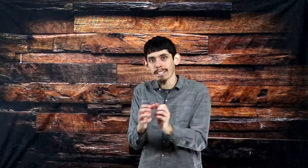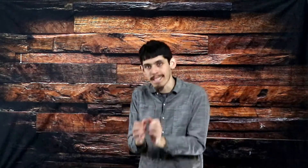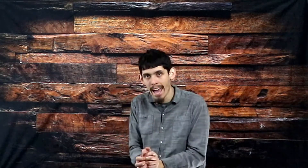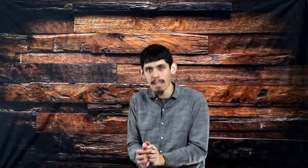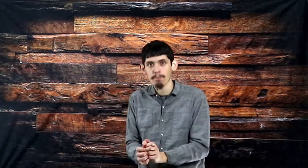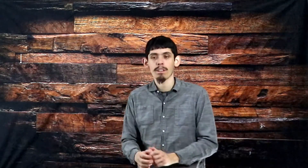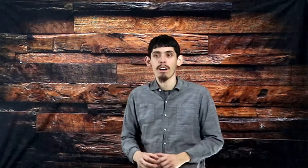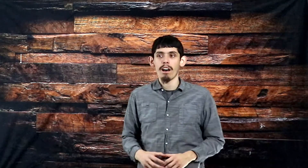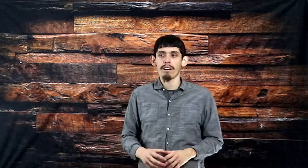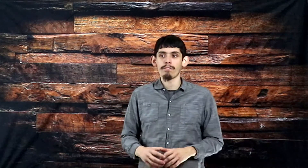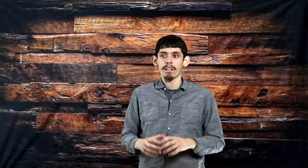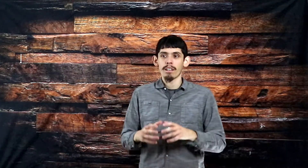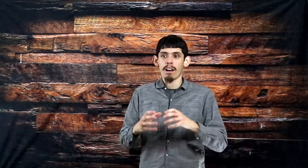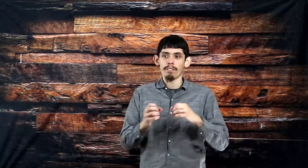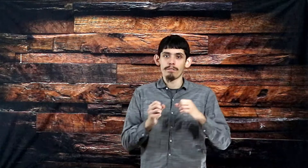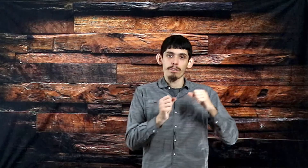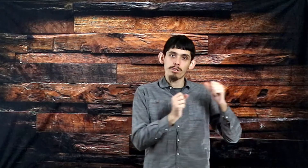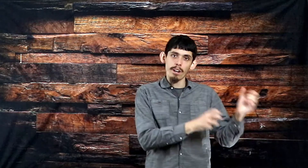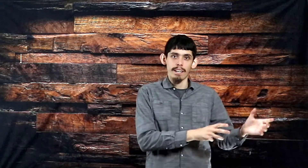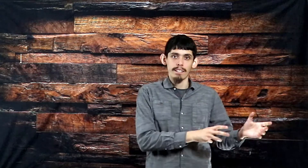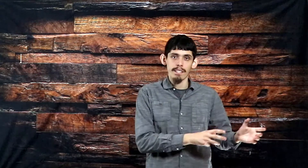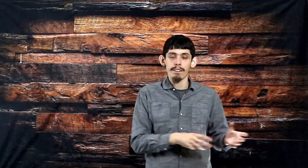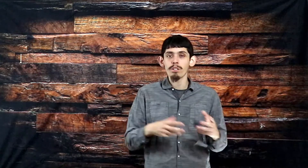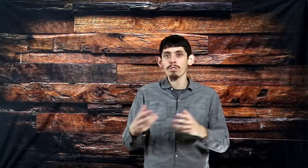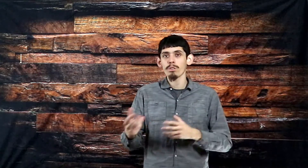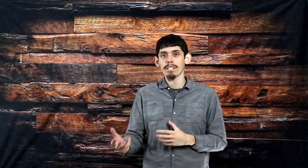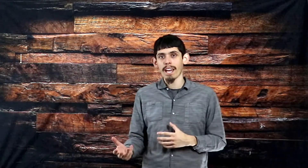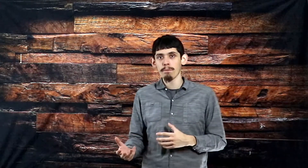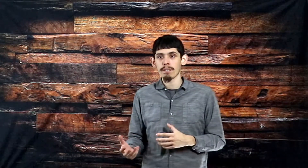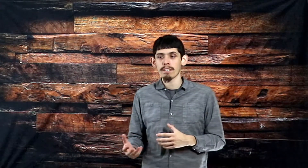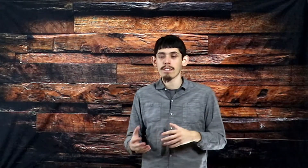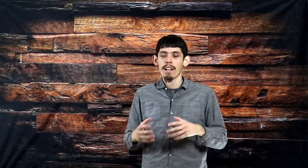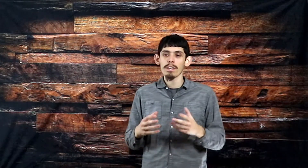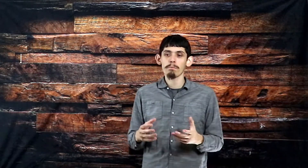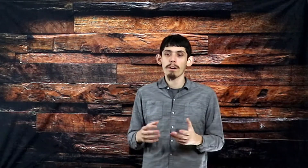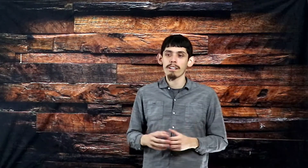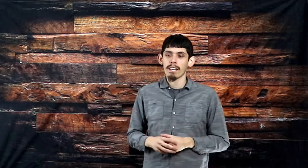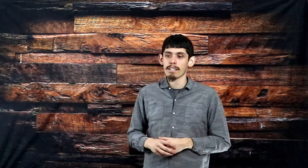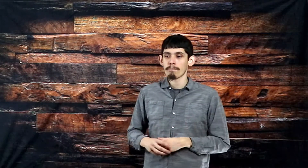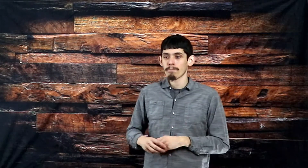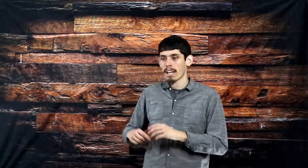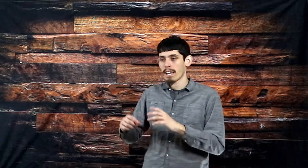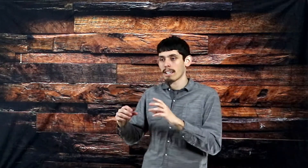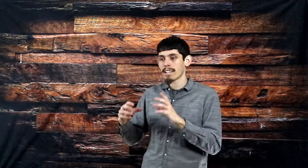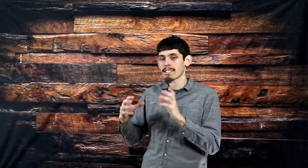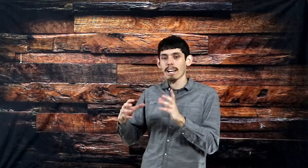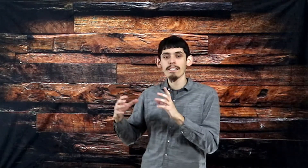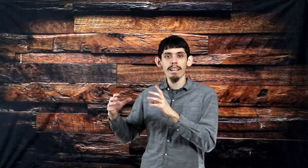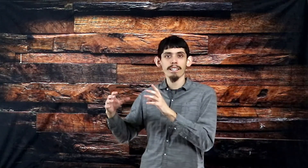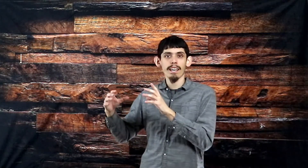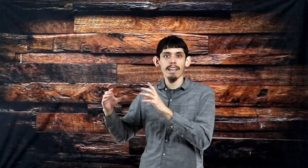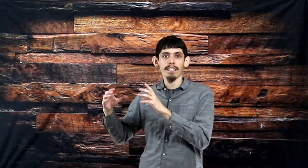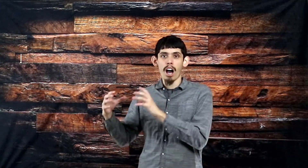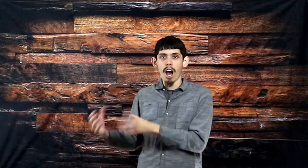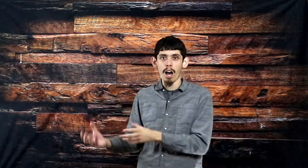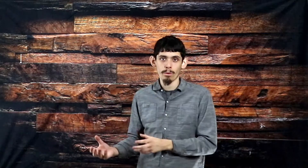type of Christ. And if you don't know what a type is, think about it like a, it's kind of like a Hot Wheel.